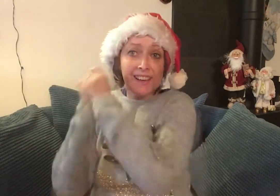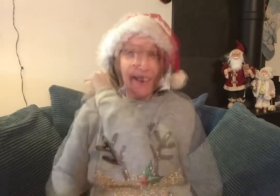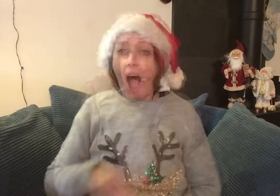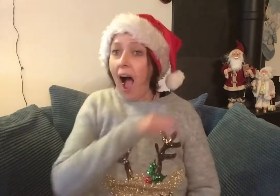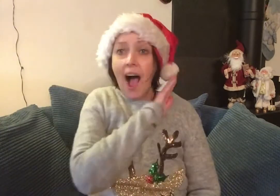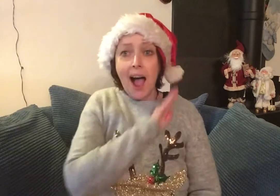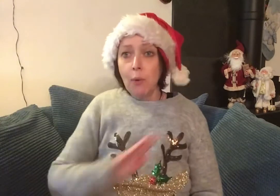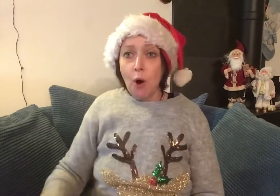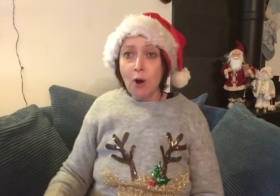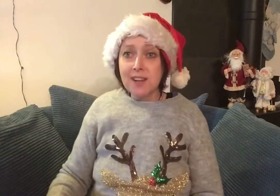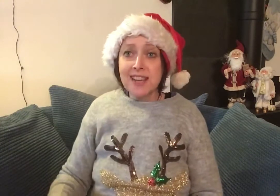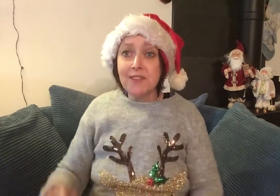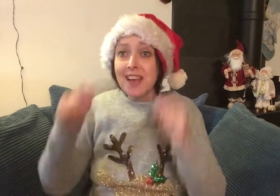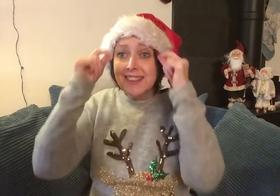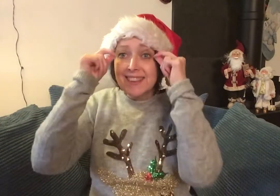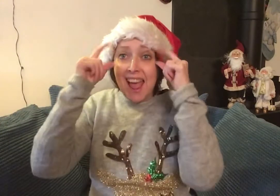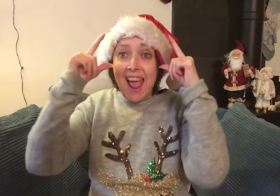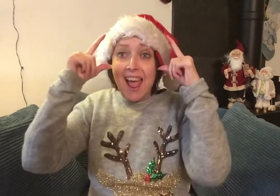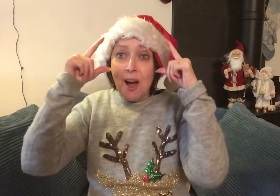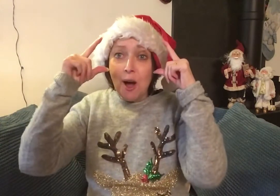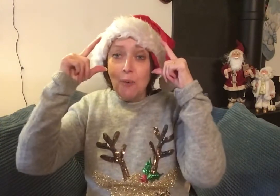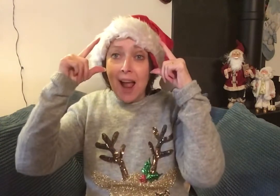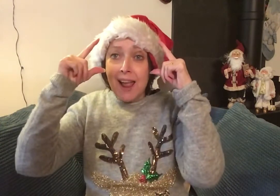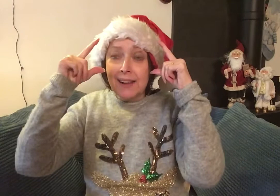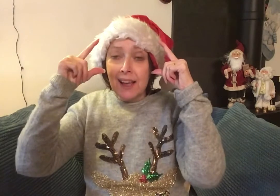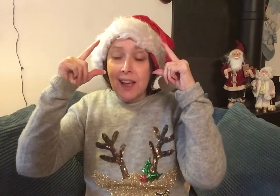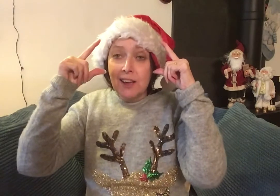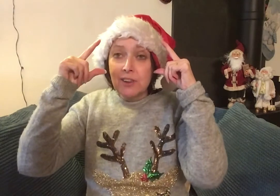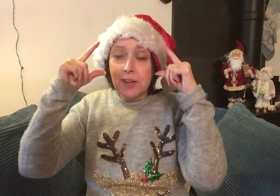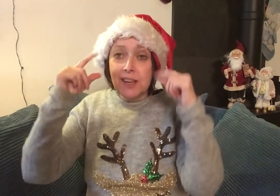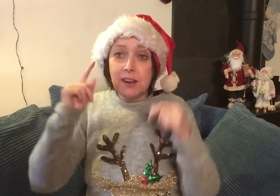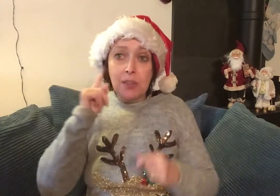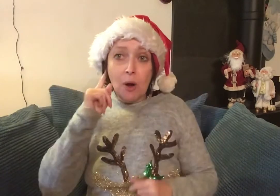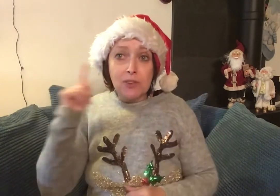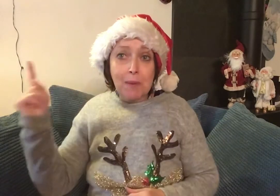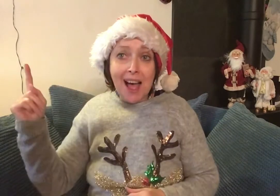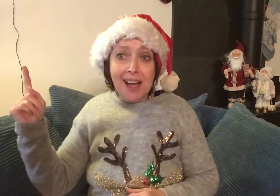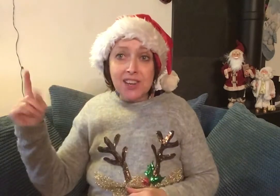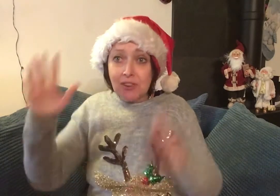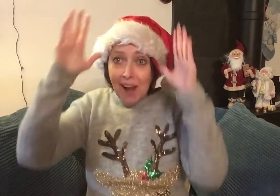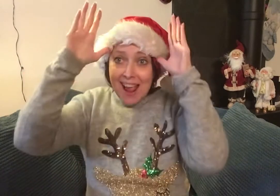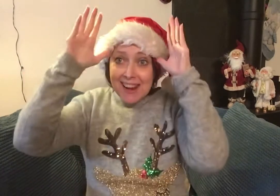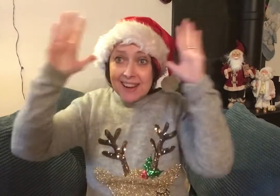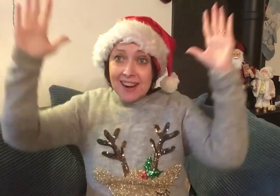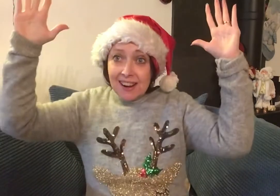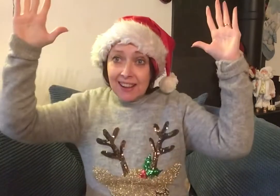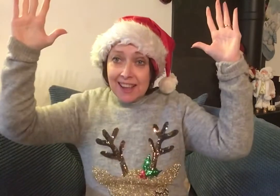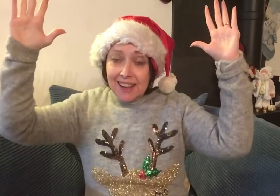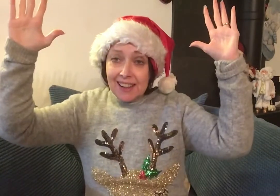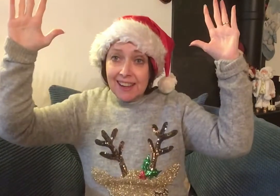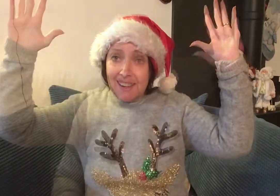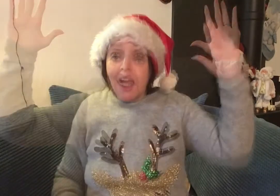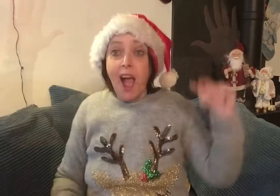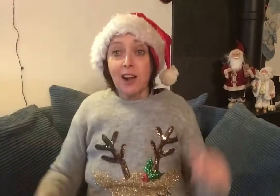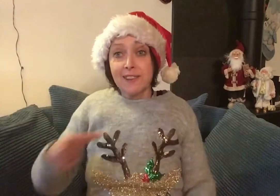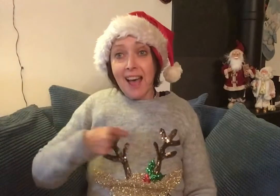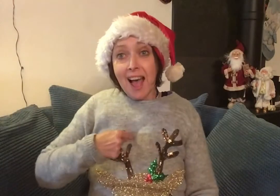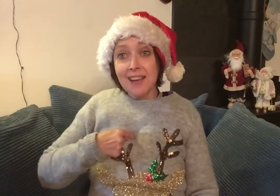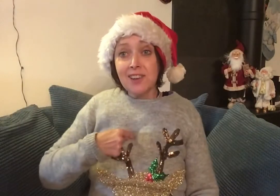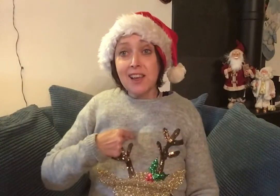I won't even stay awake to hear those magic reindeer click. Cause I just